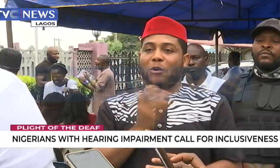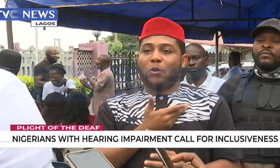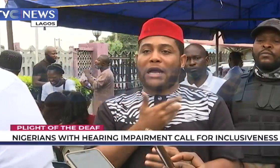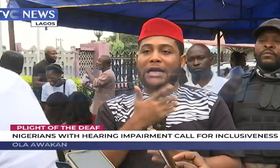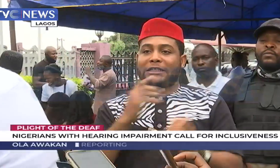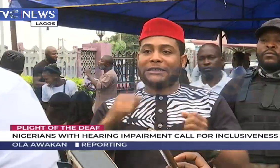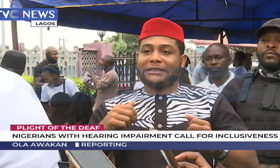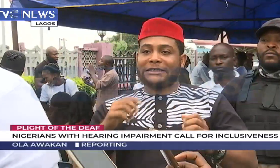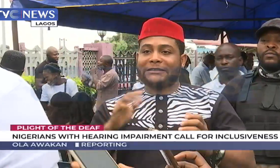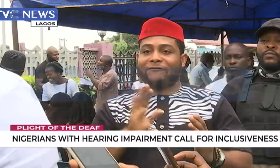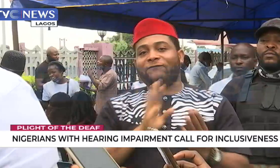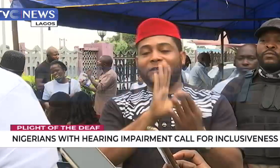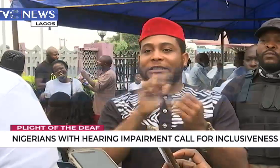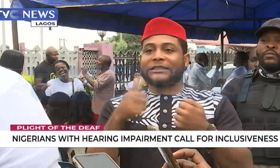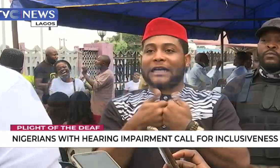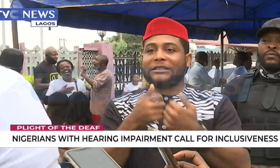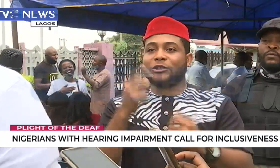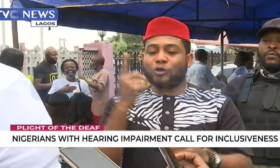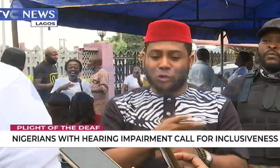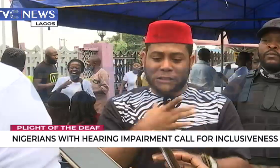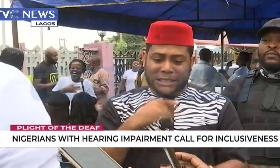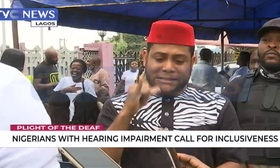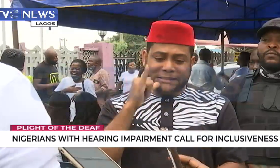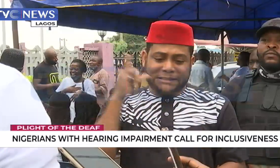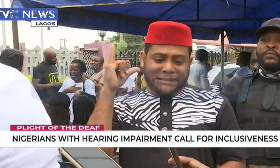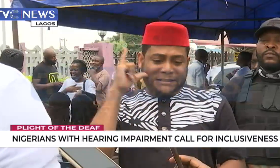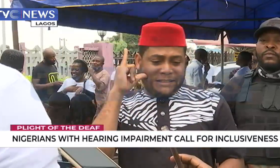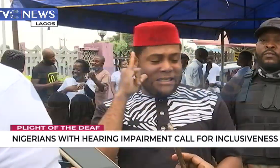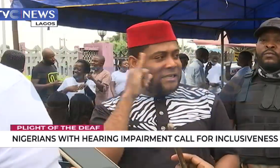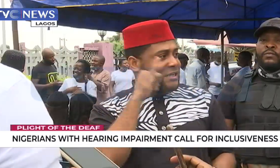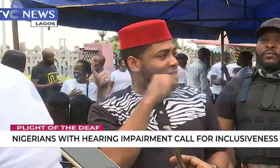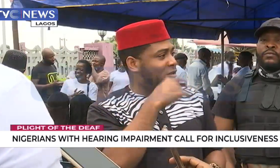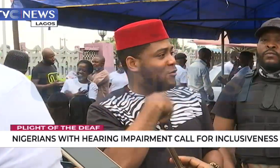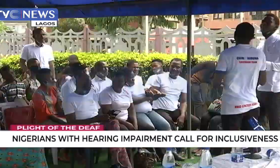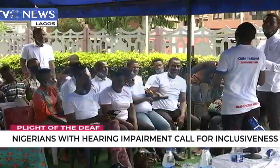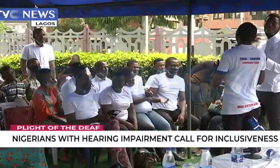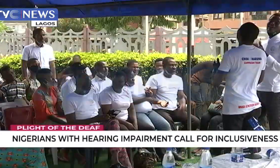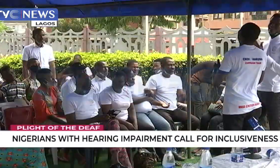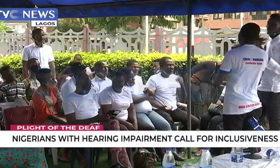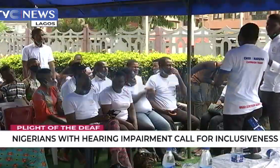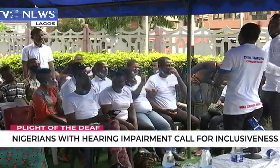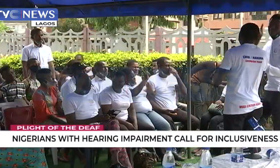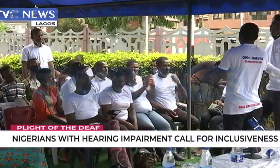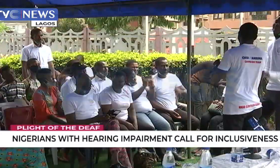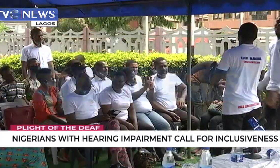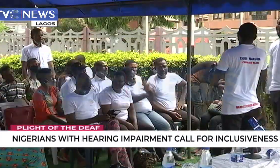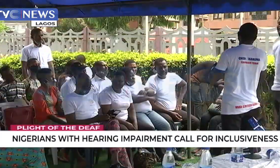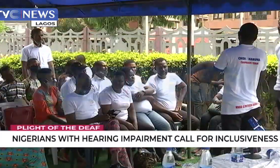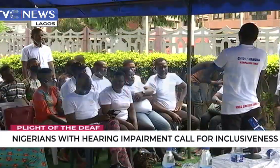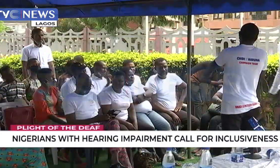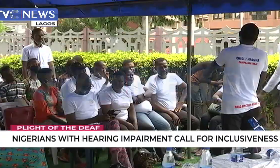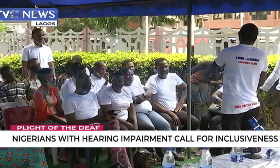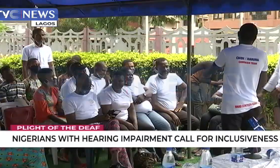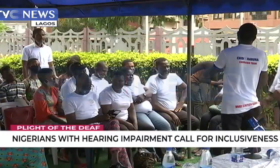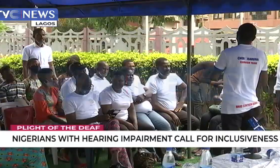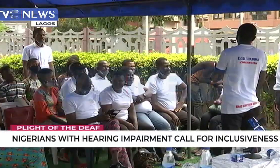deaf community. That's the major challenge that we face. For the protection of the rights of those with hearing